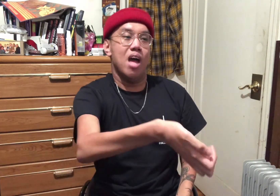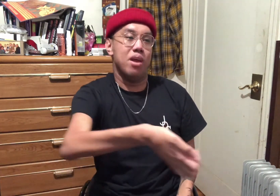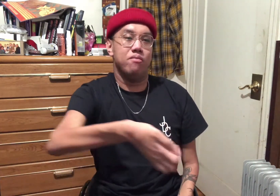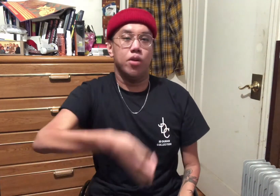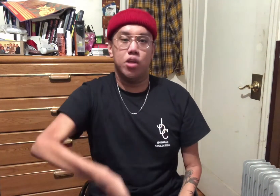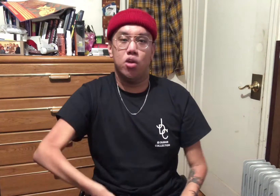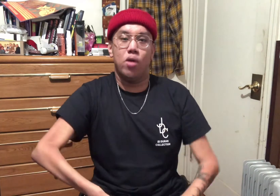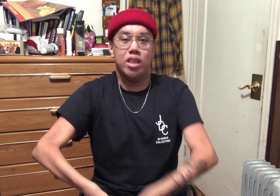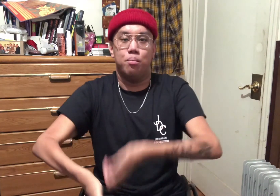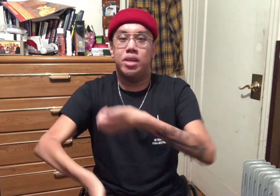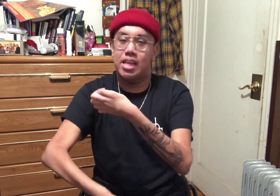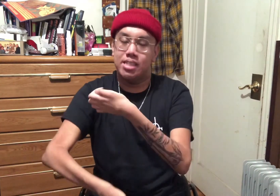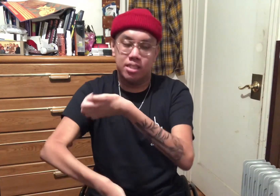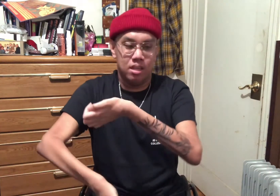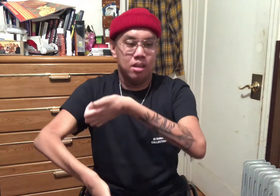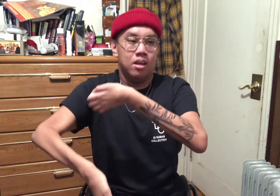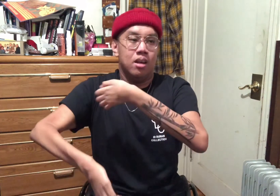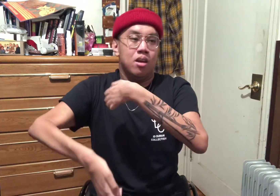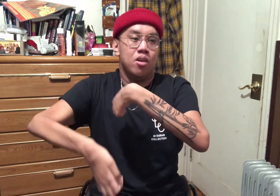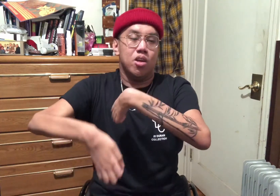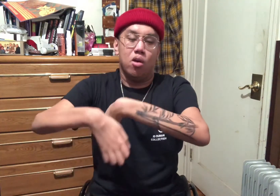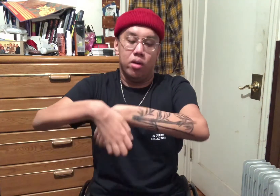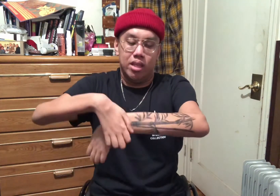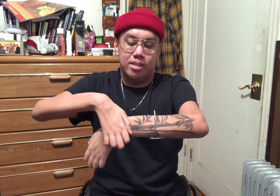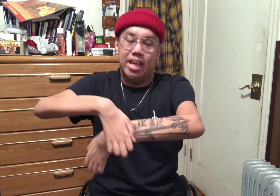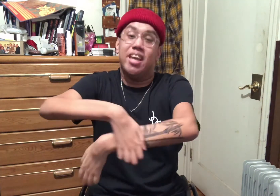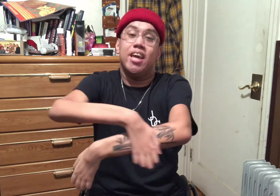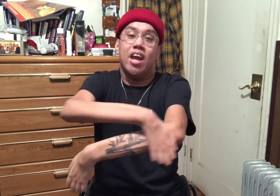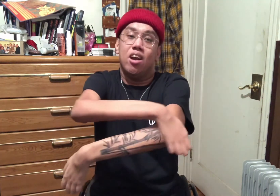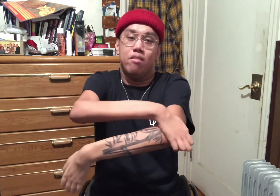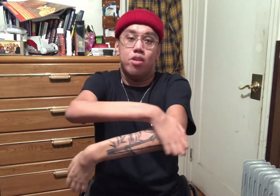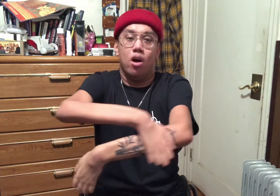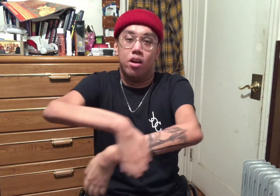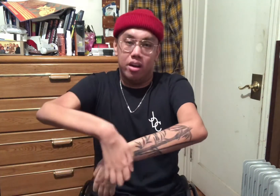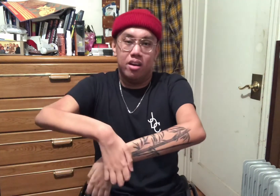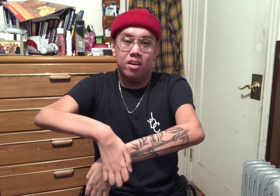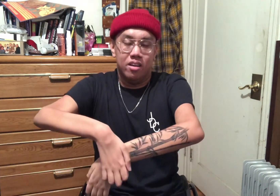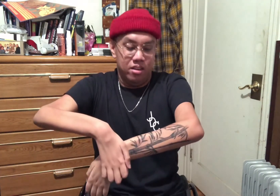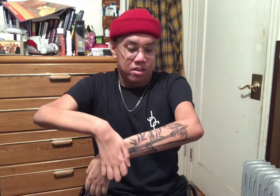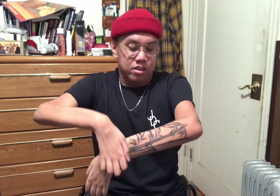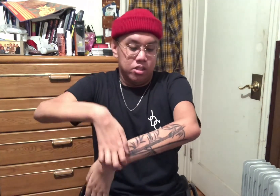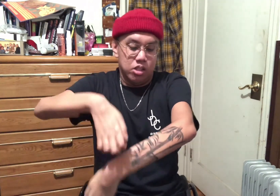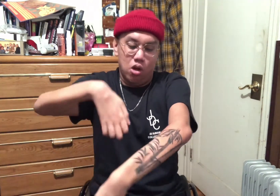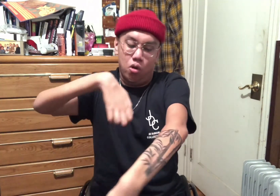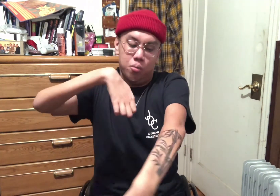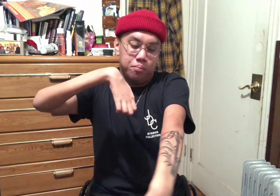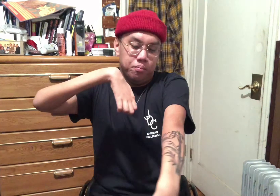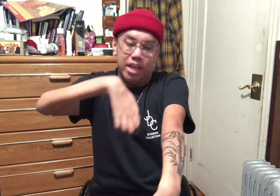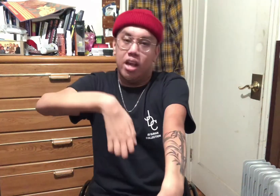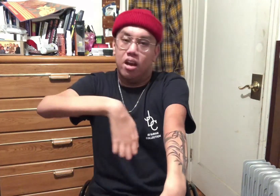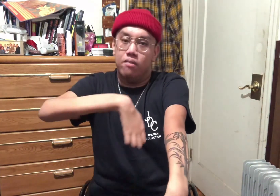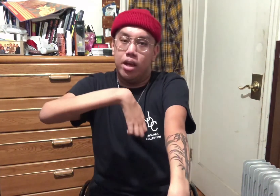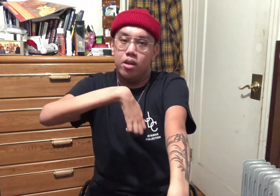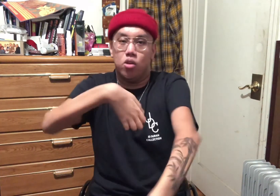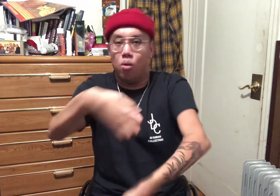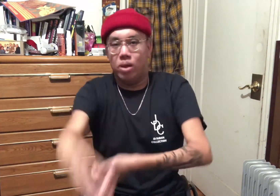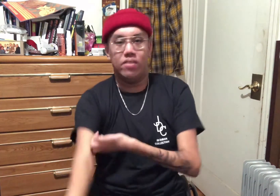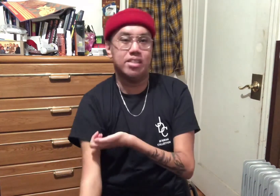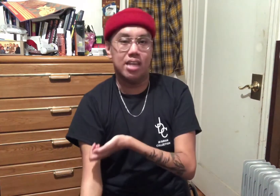and for you and the piece, you know, take care of the art. So, take care of it, don't be afraid to ask